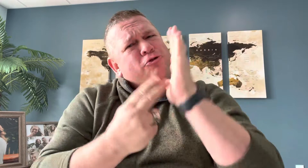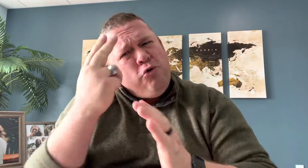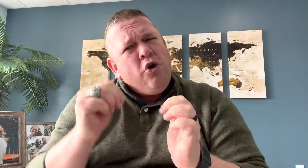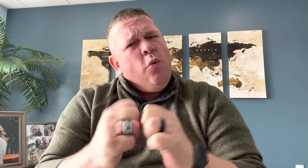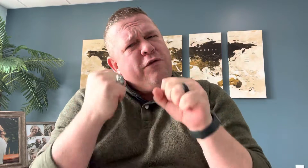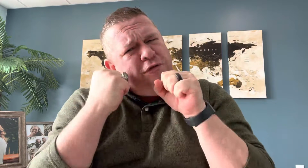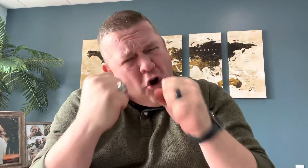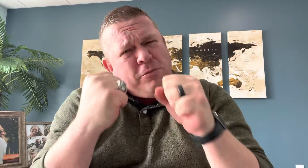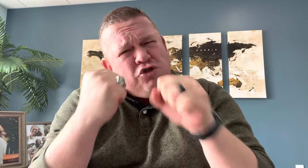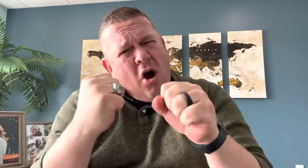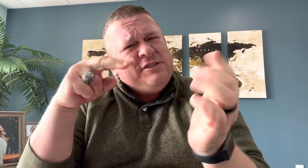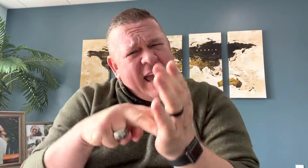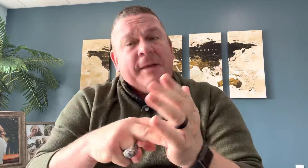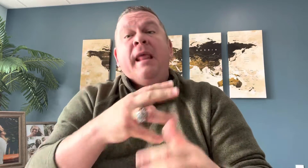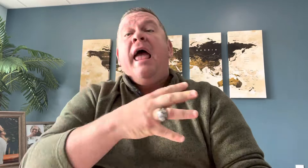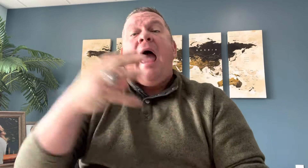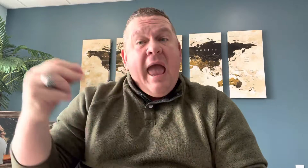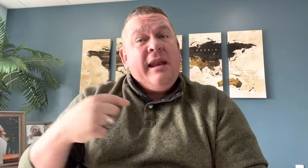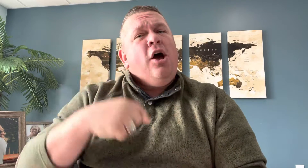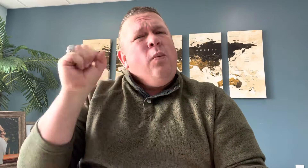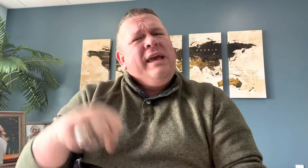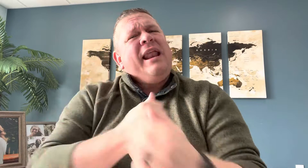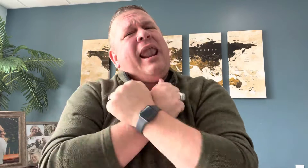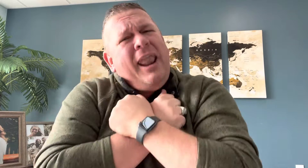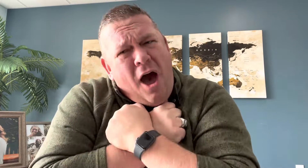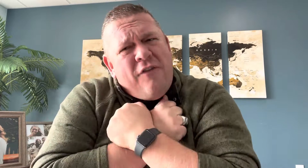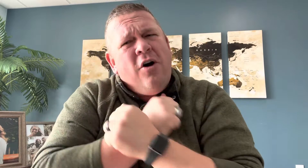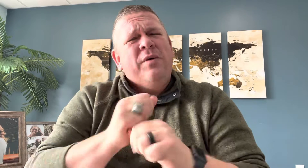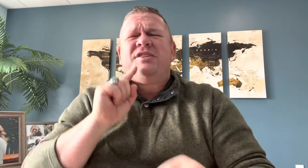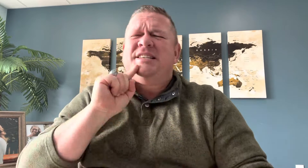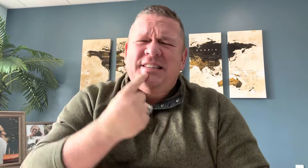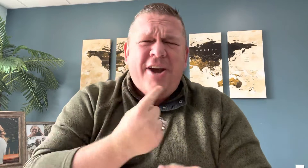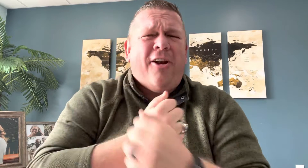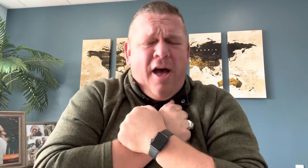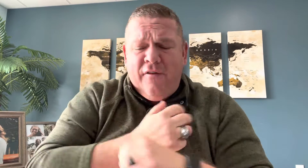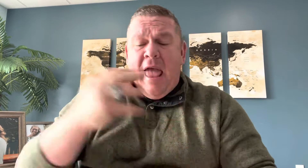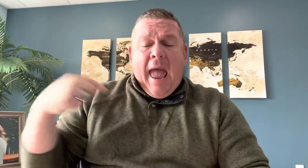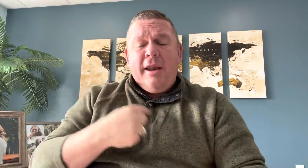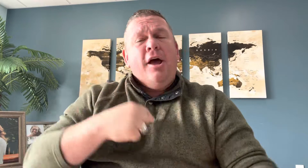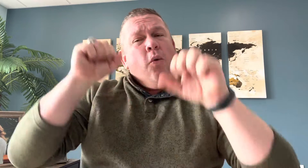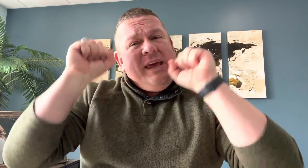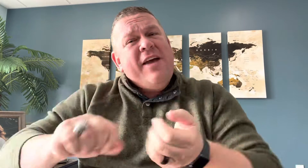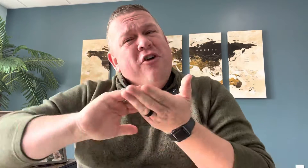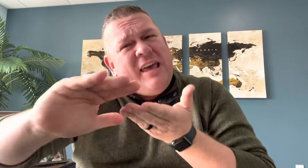truth with firm, strong standing. And we can love with sincere love. And we can forgive.